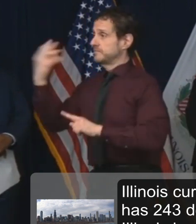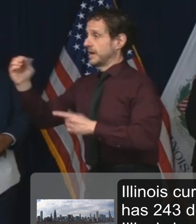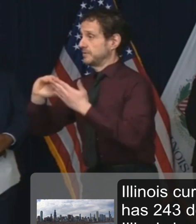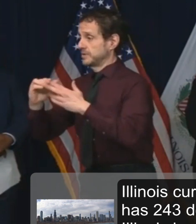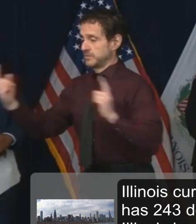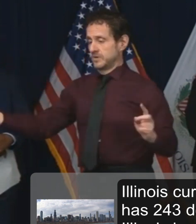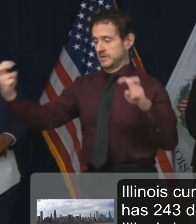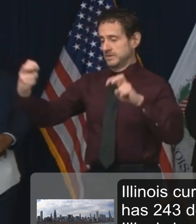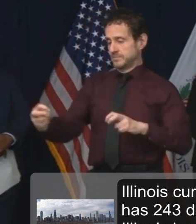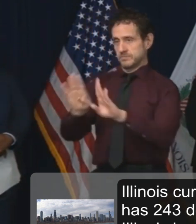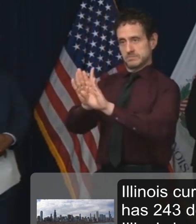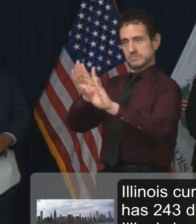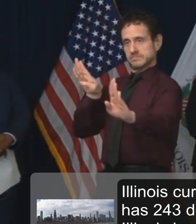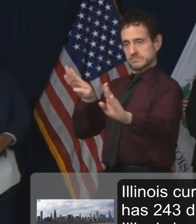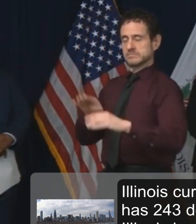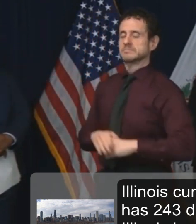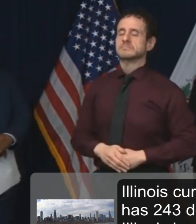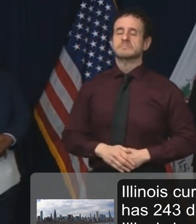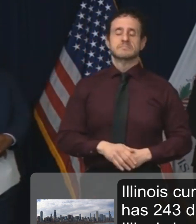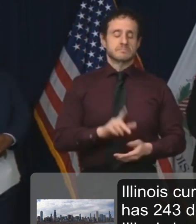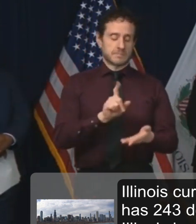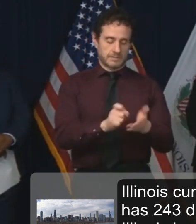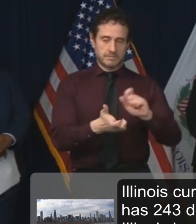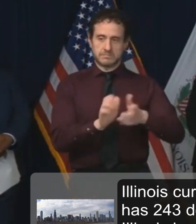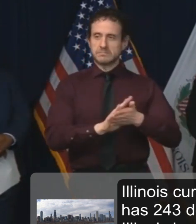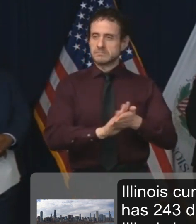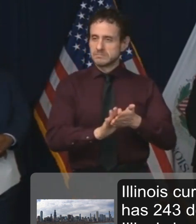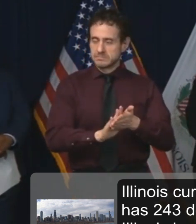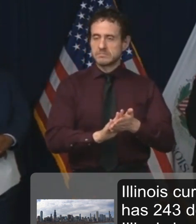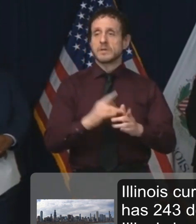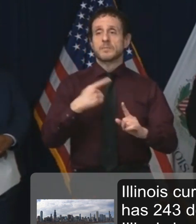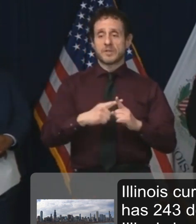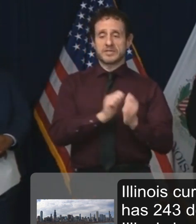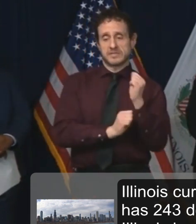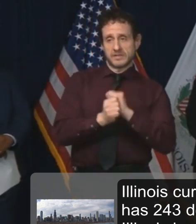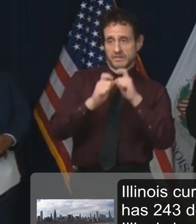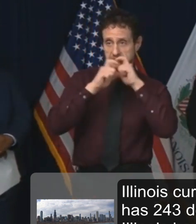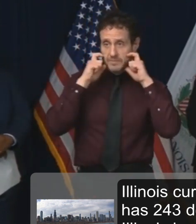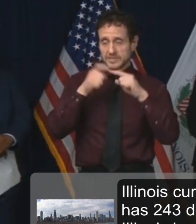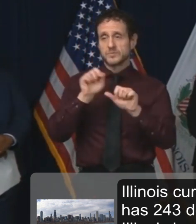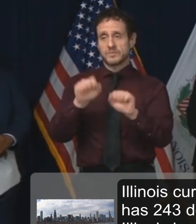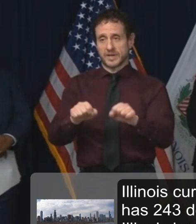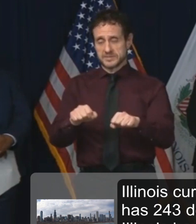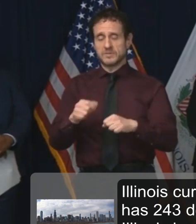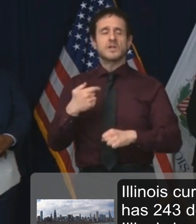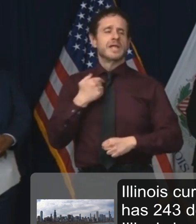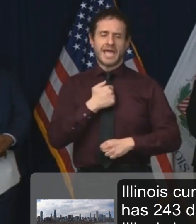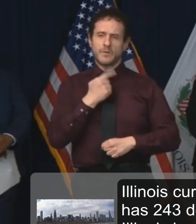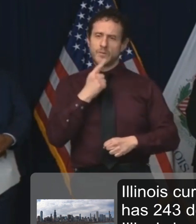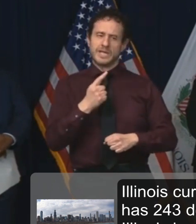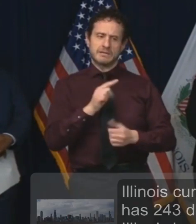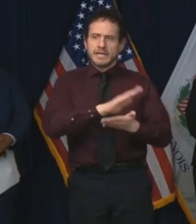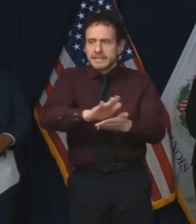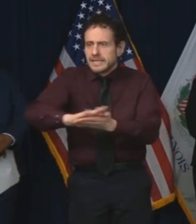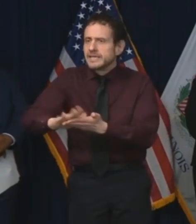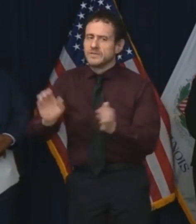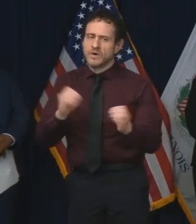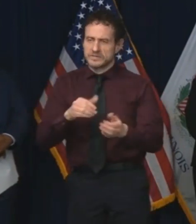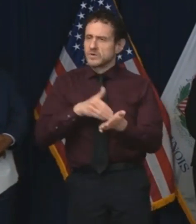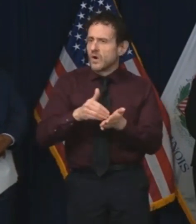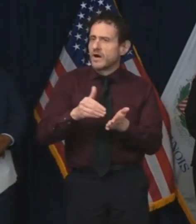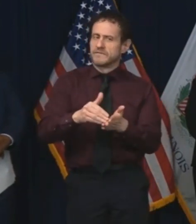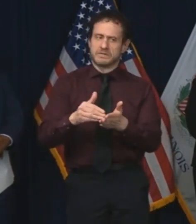sanitizers as well as PPE when possible, and engaged in deep and frequent cleaning of these offices.